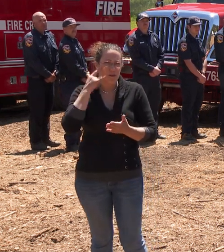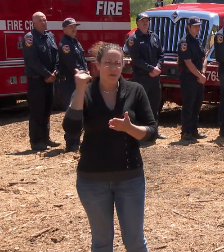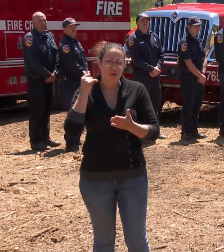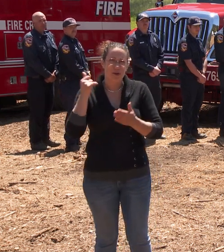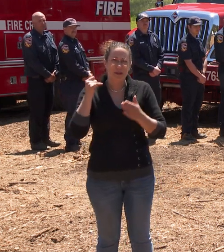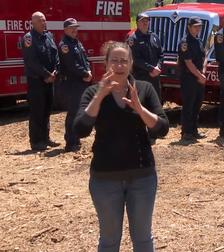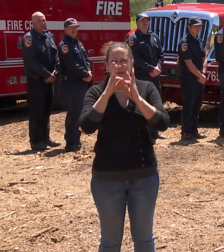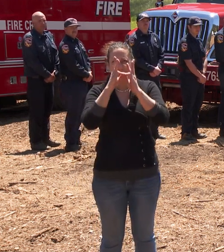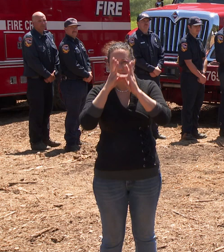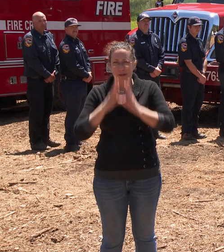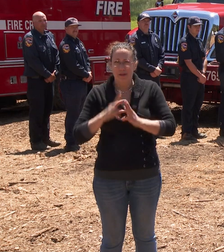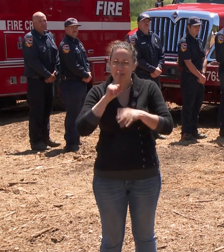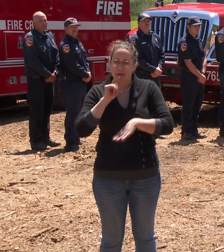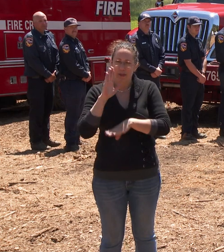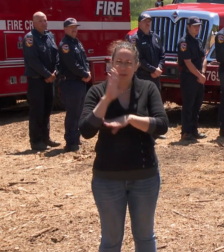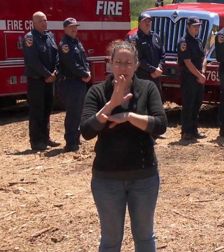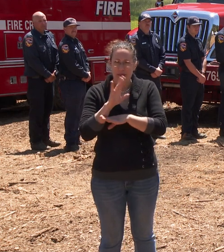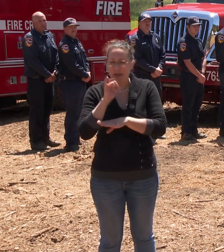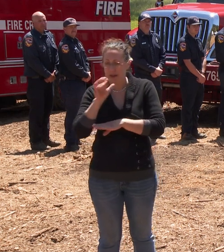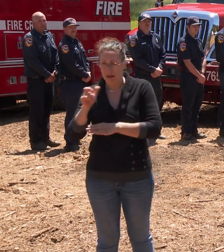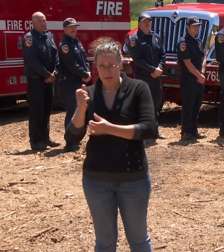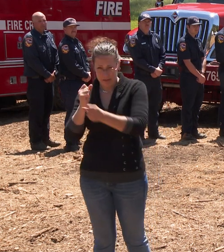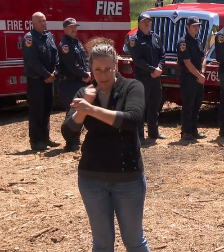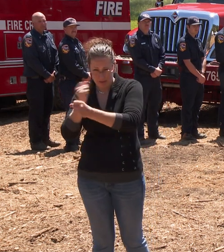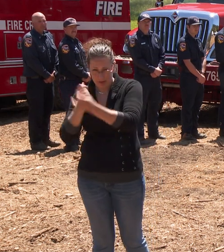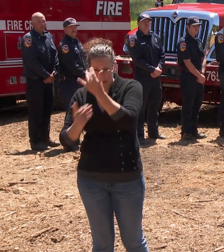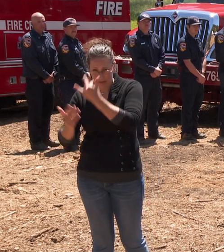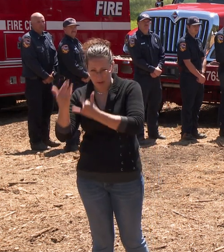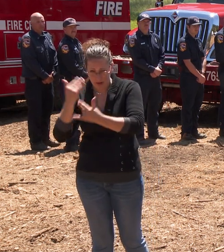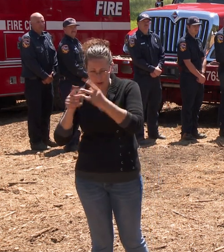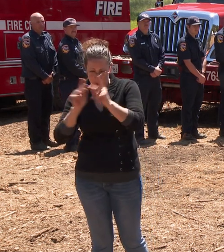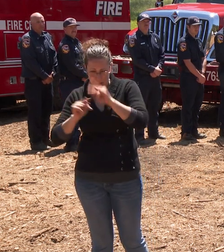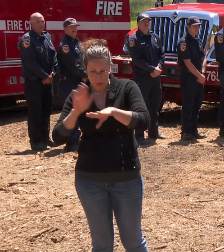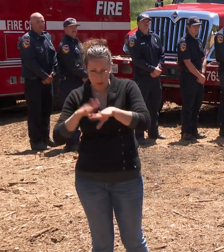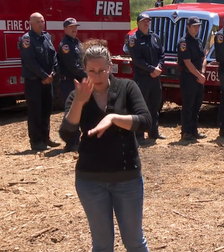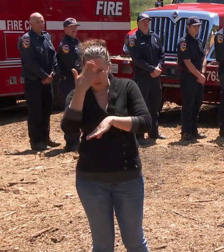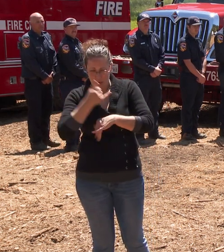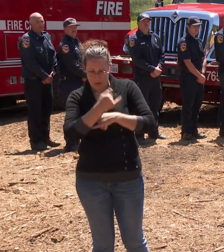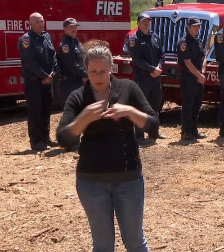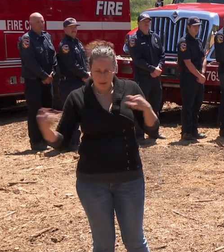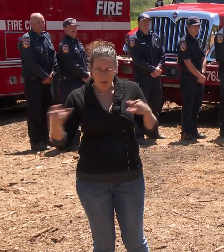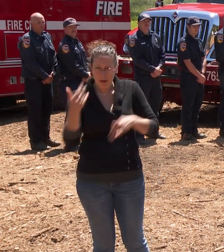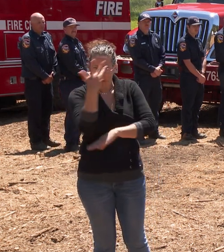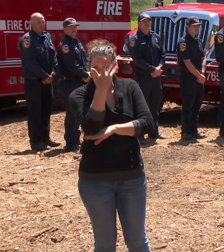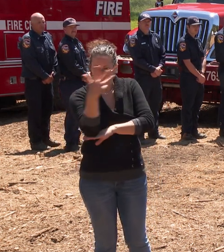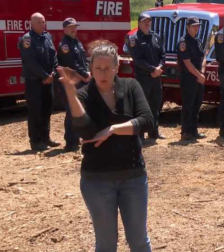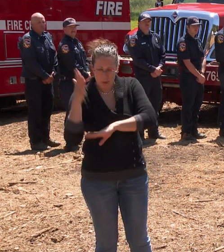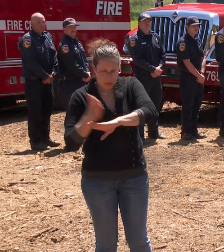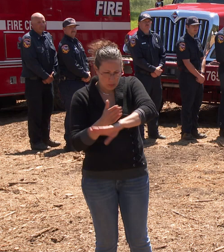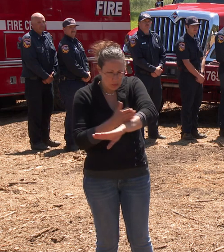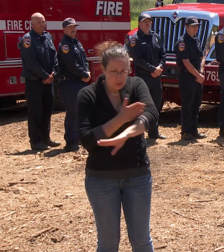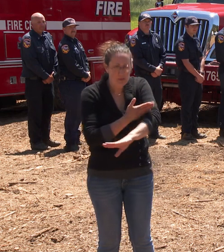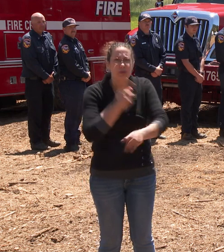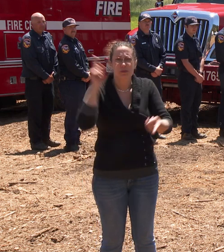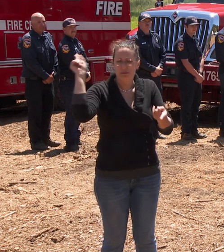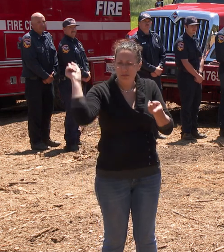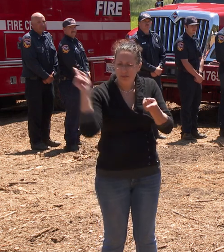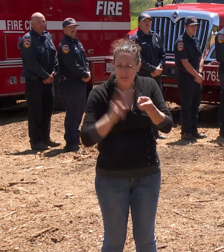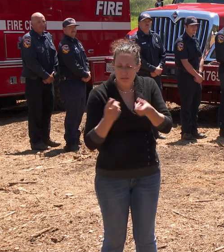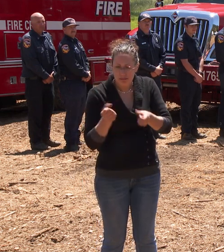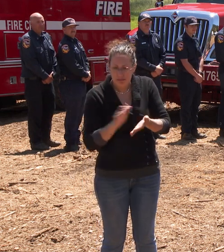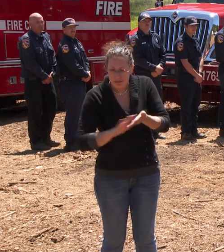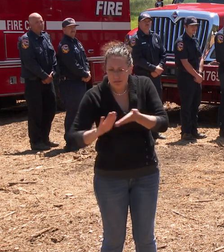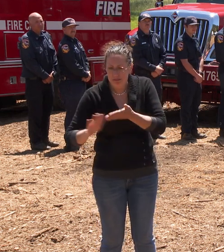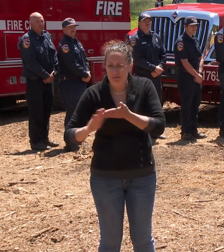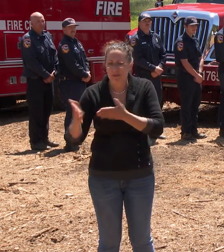not engaged in direct firefighting, our crews are on the front line restoring forests, reducing the amount of fire fuels and